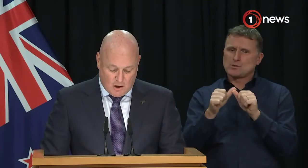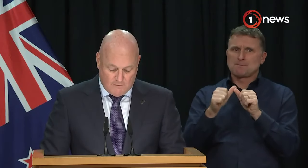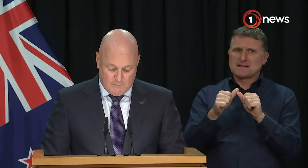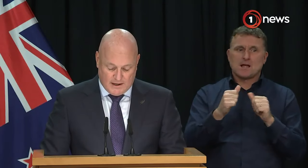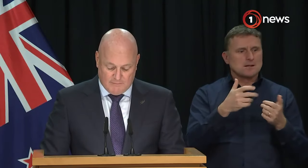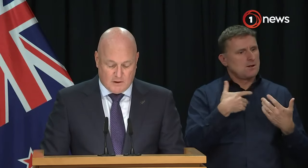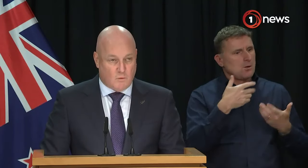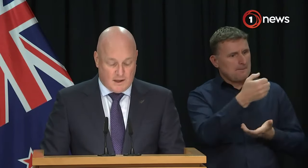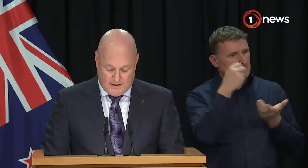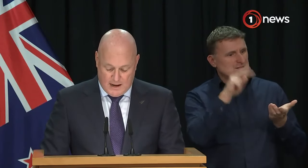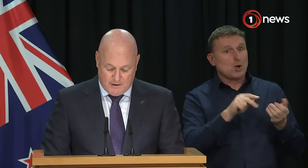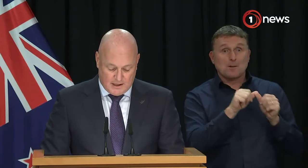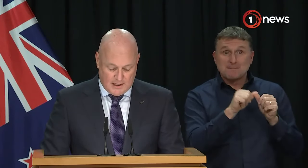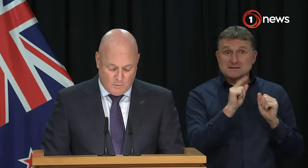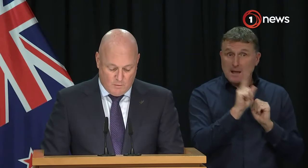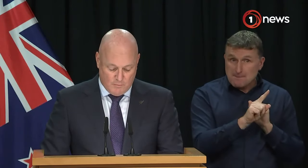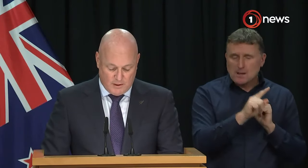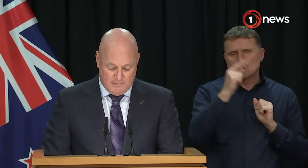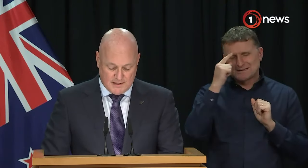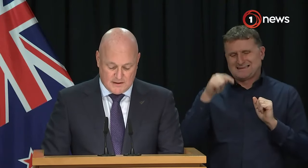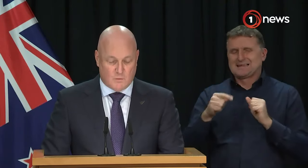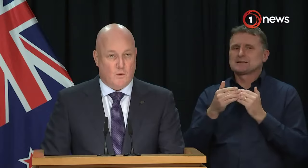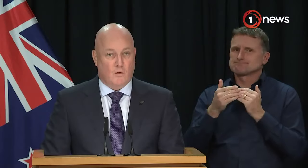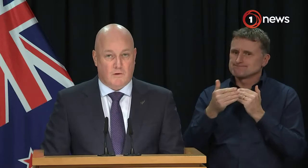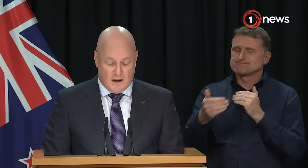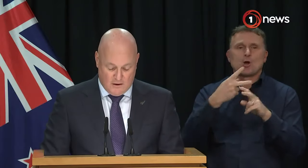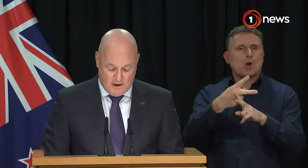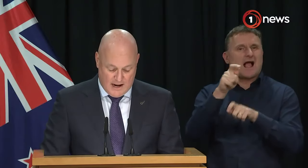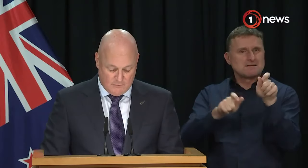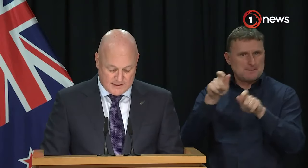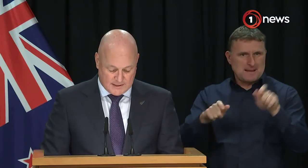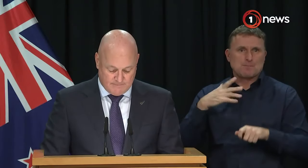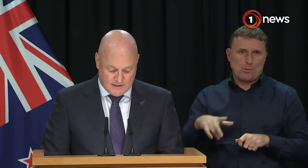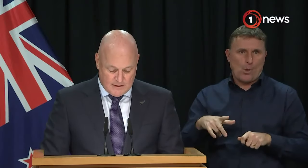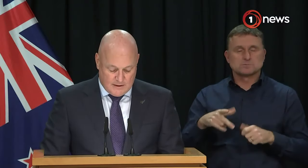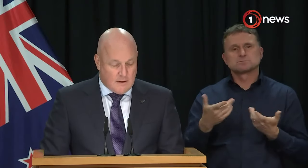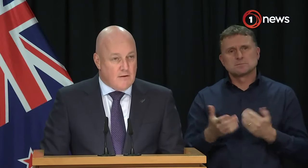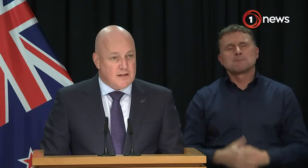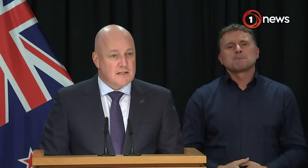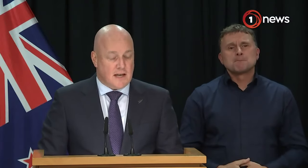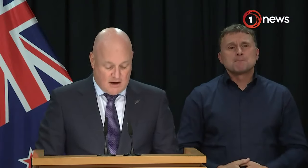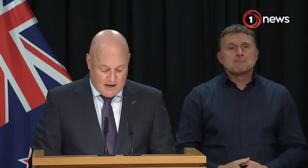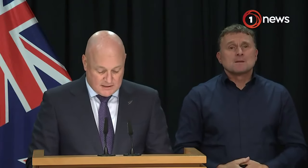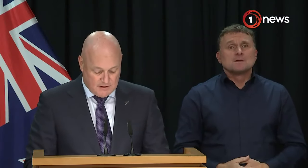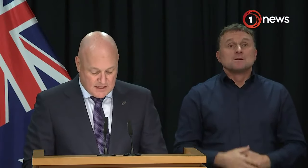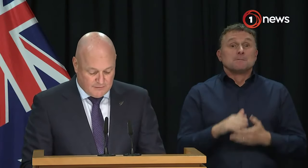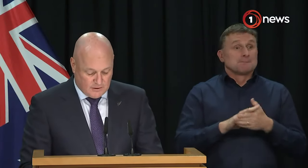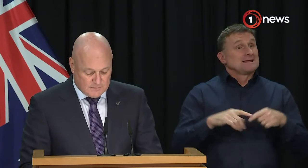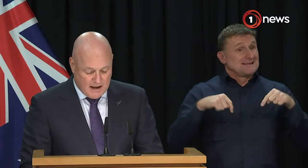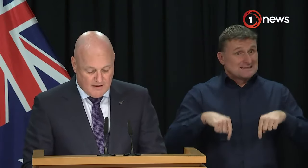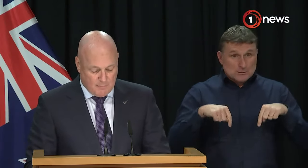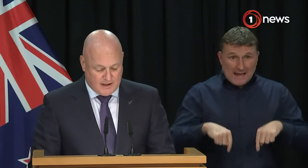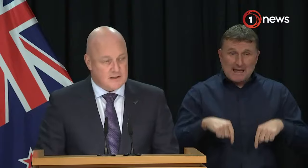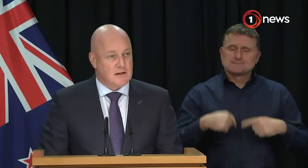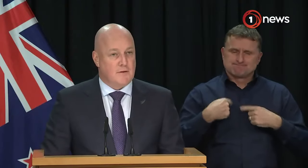Kiwis can be confident my government won't let that happen again. We won't put the medicines we all rely on at risk. This and our announcement this